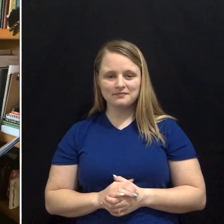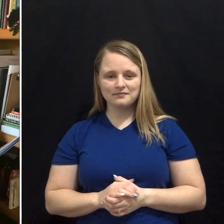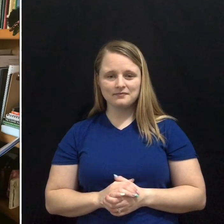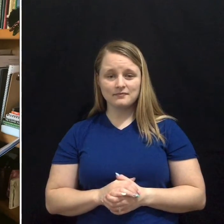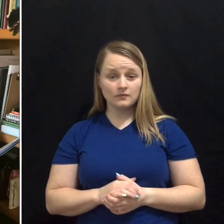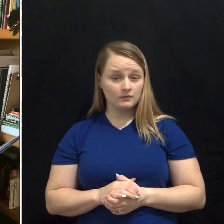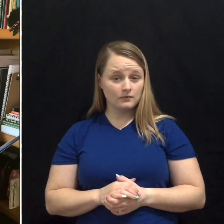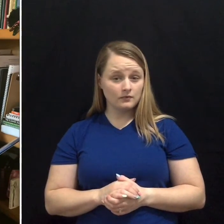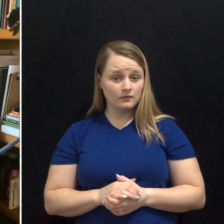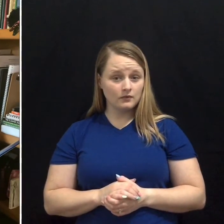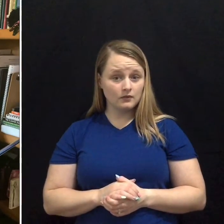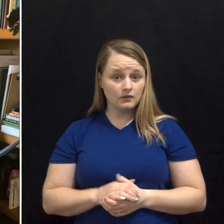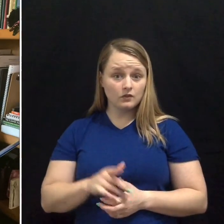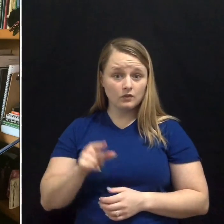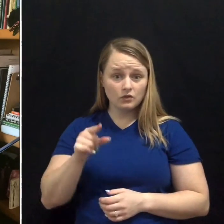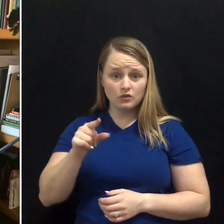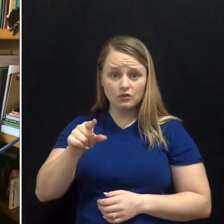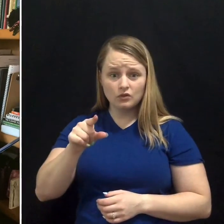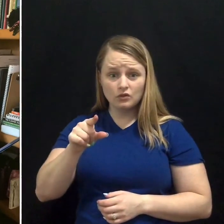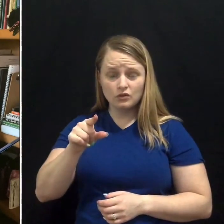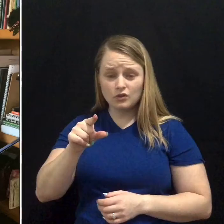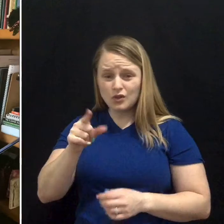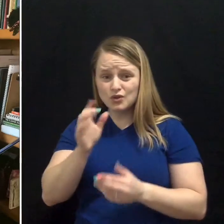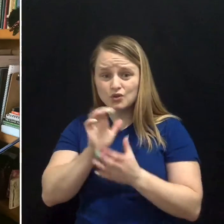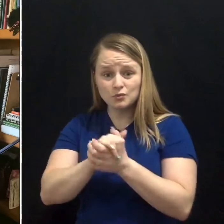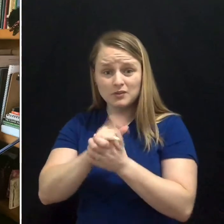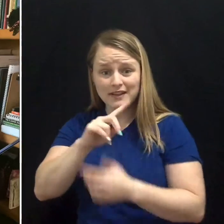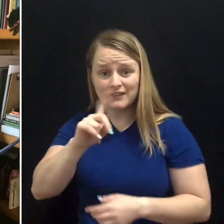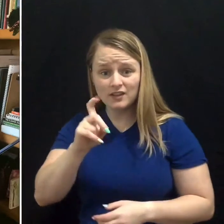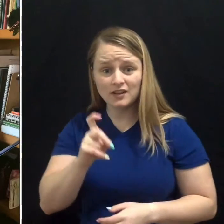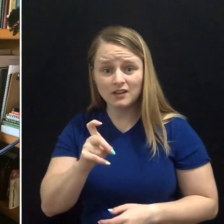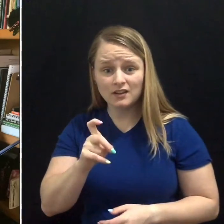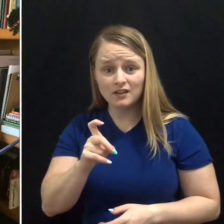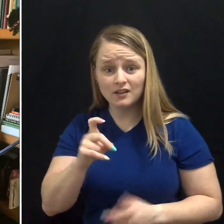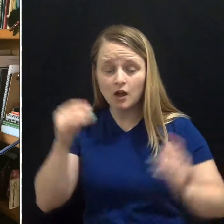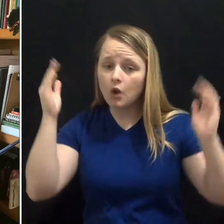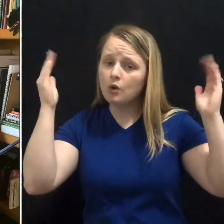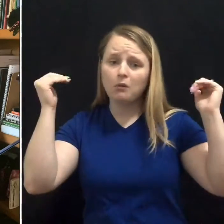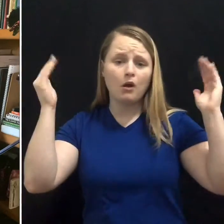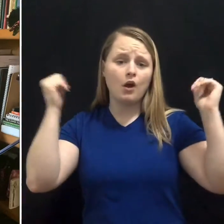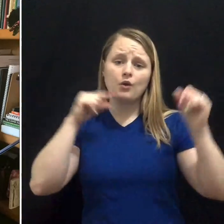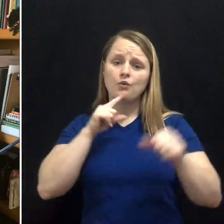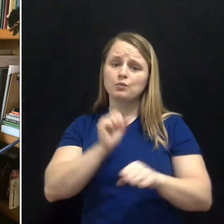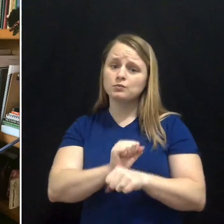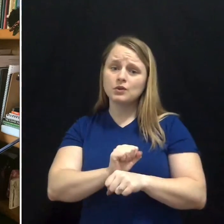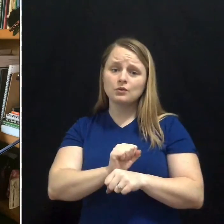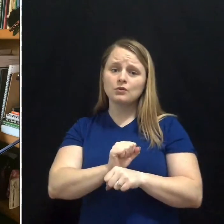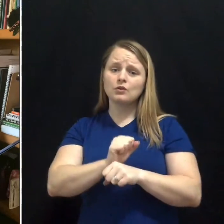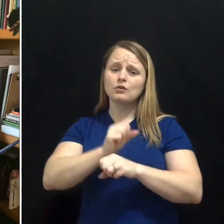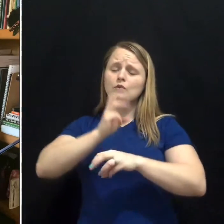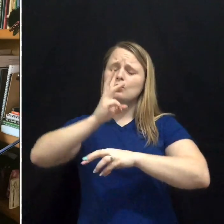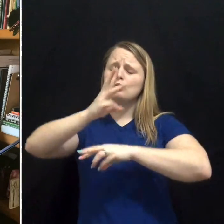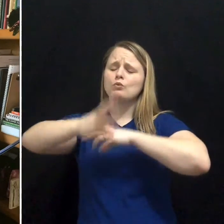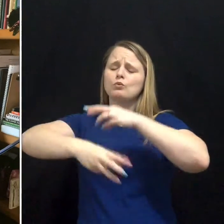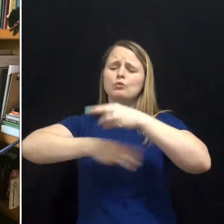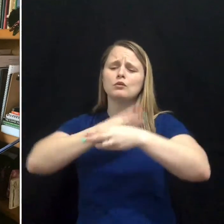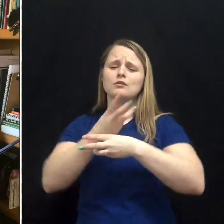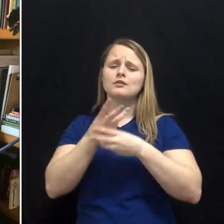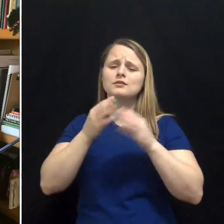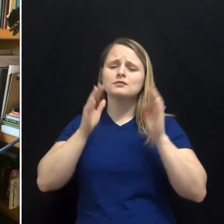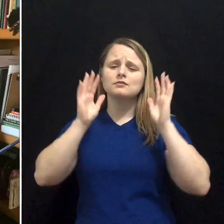Do you, my child? I hope that you do. The world is a